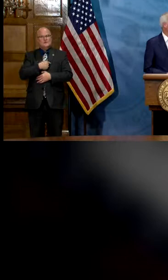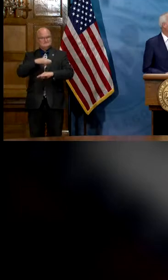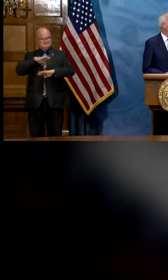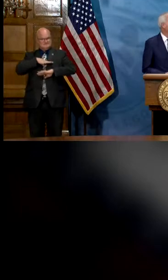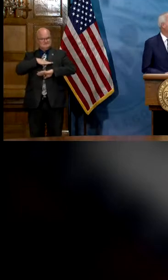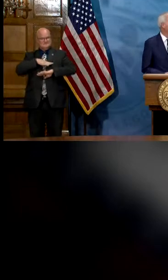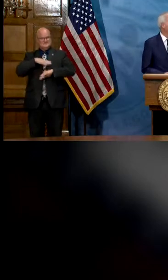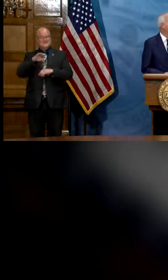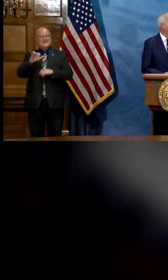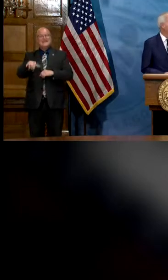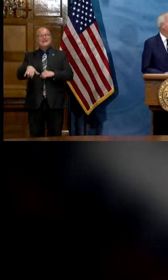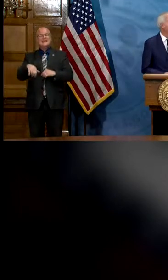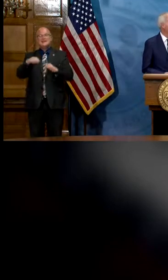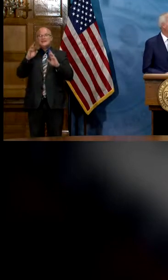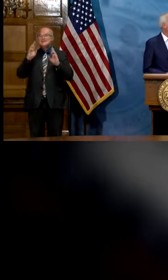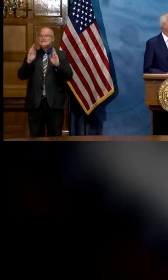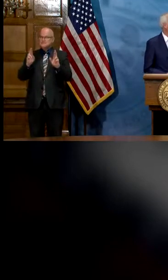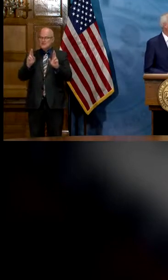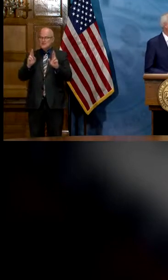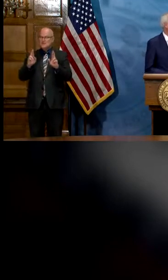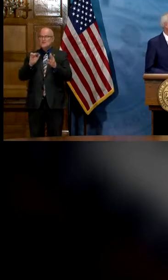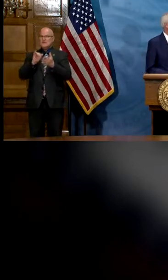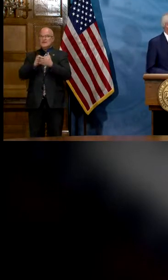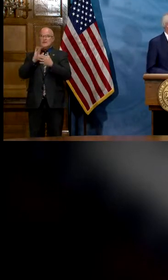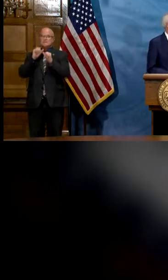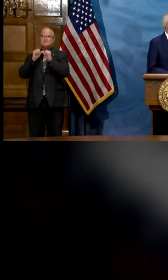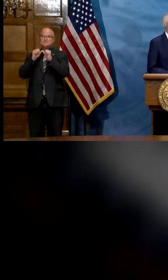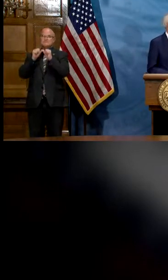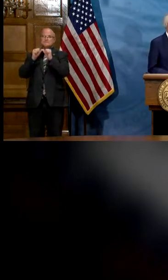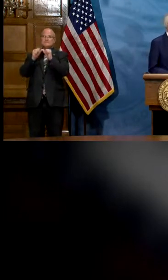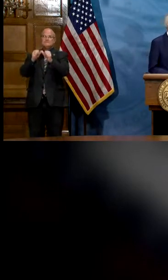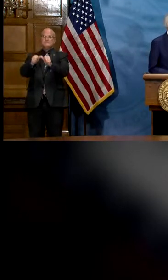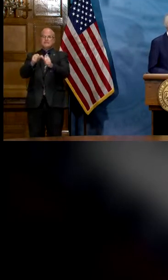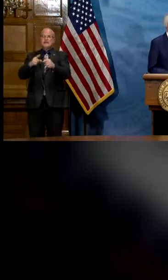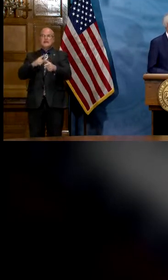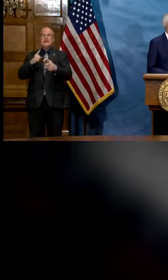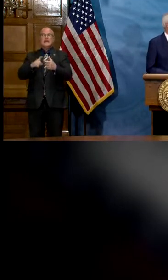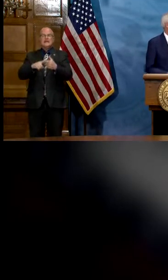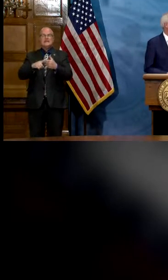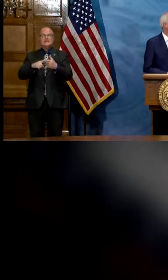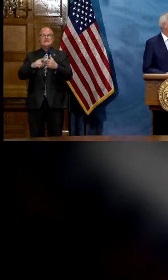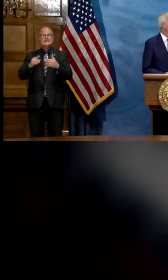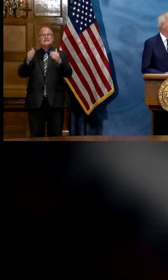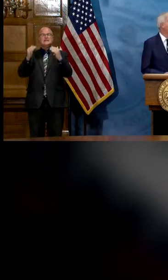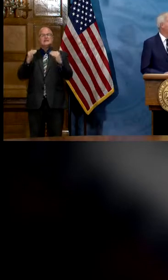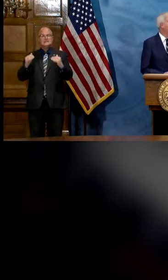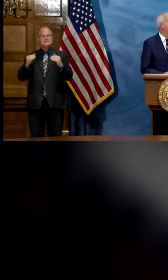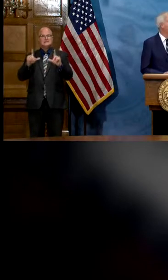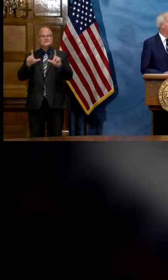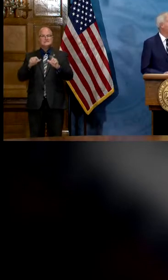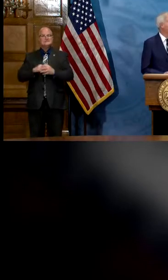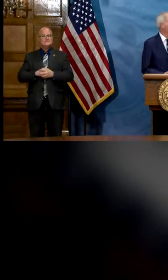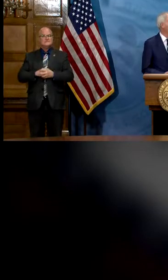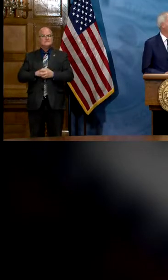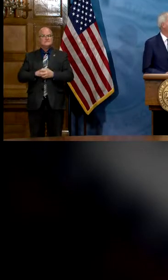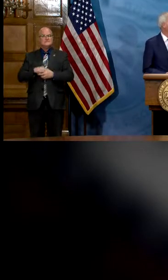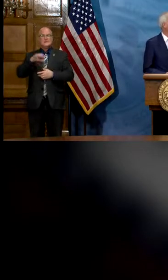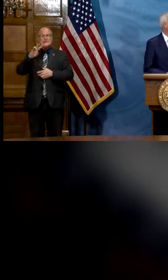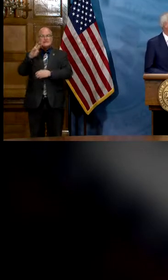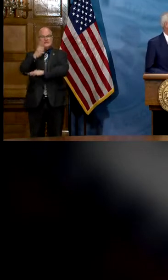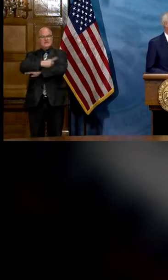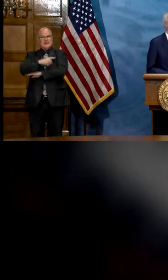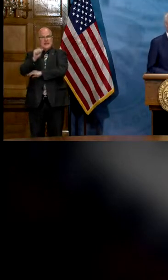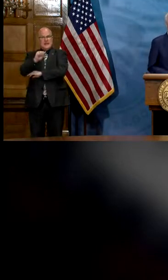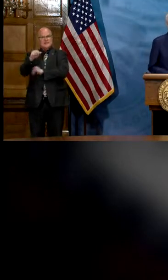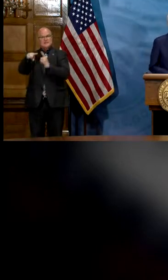that hopefully that trend will continue uh and then the next one is uh the seven day rolling